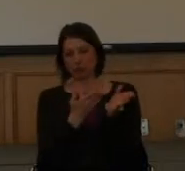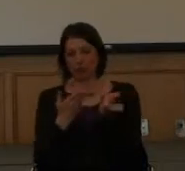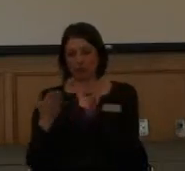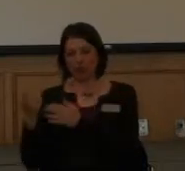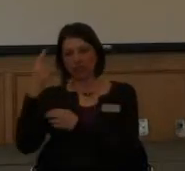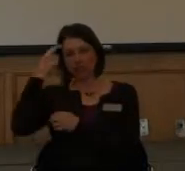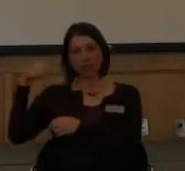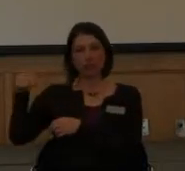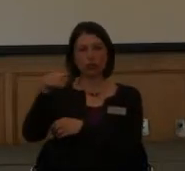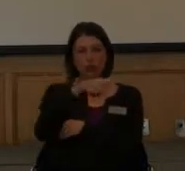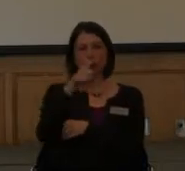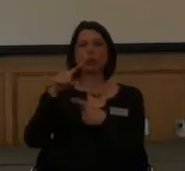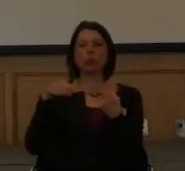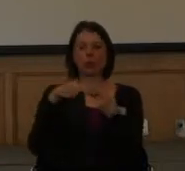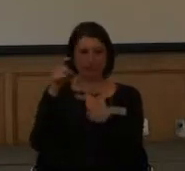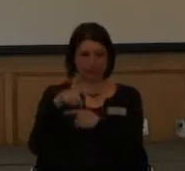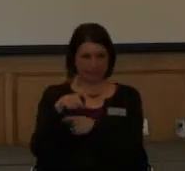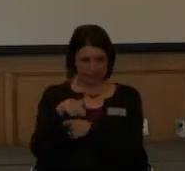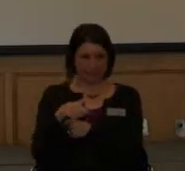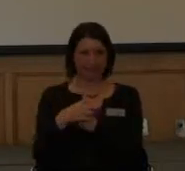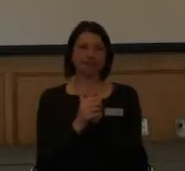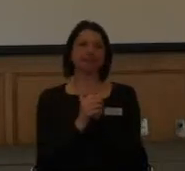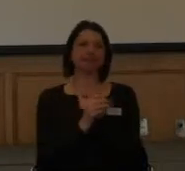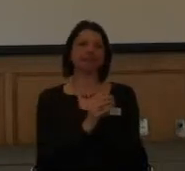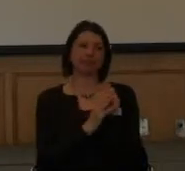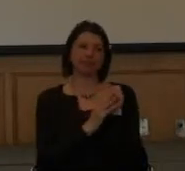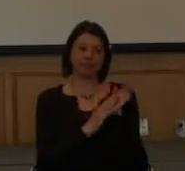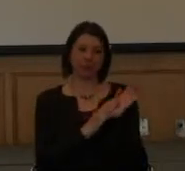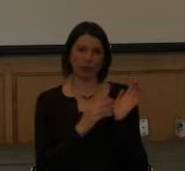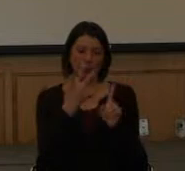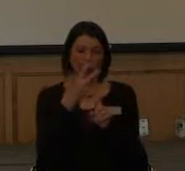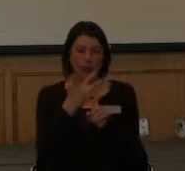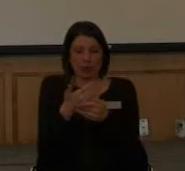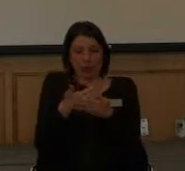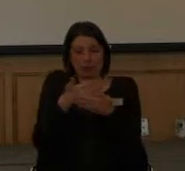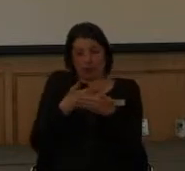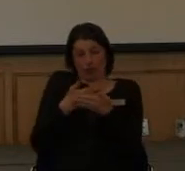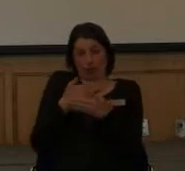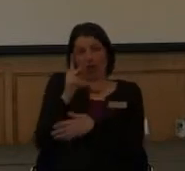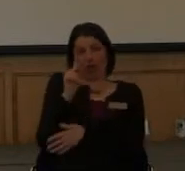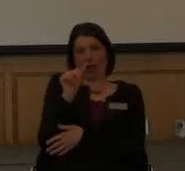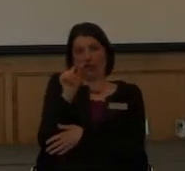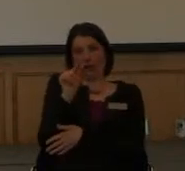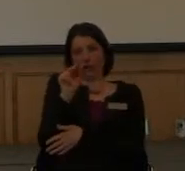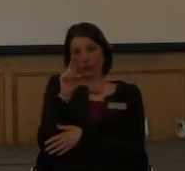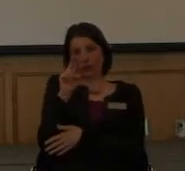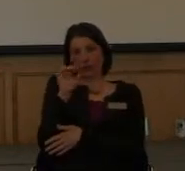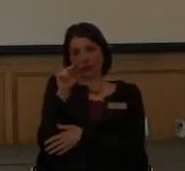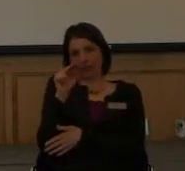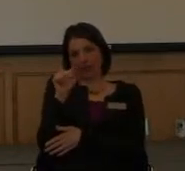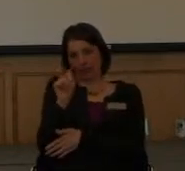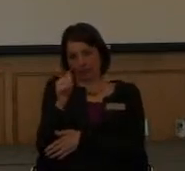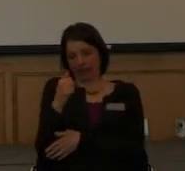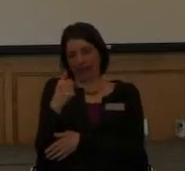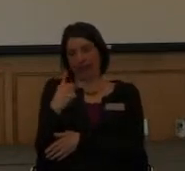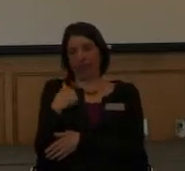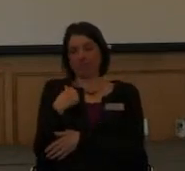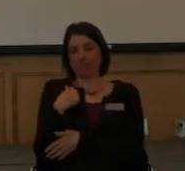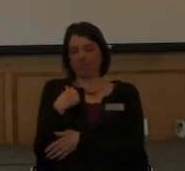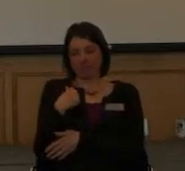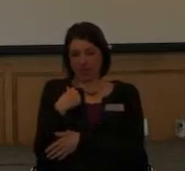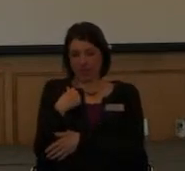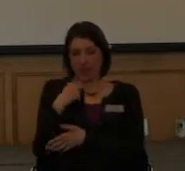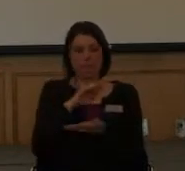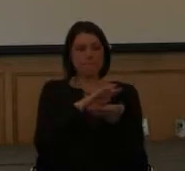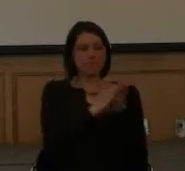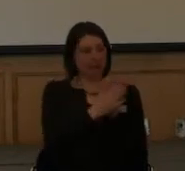that you need it. And about three months before Katrina hit, I became friends with a